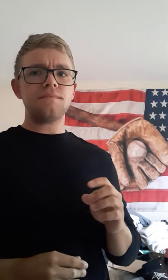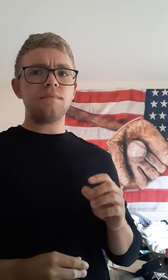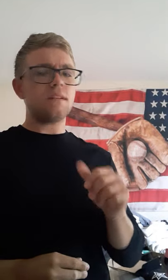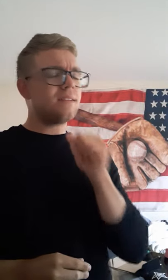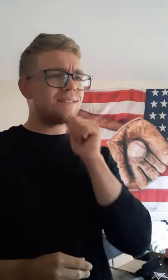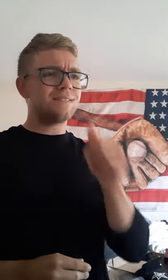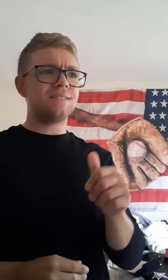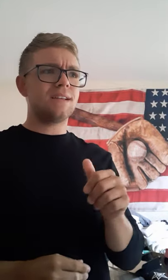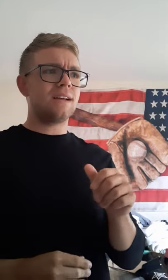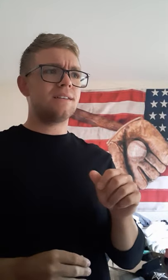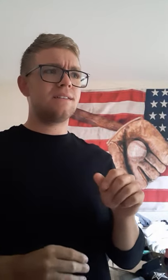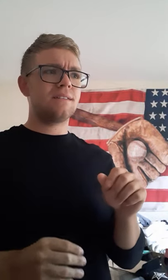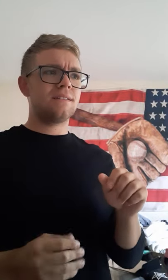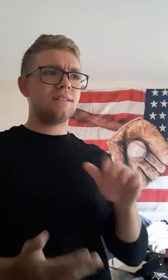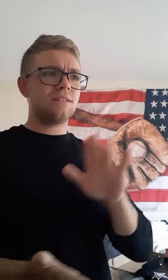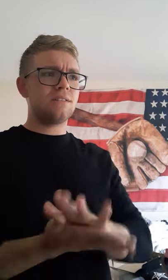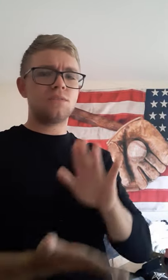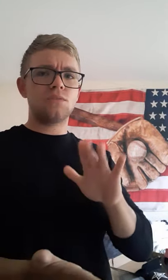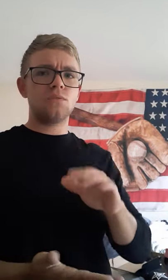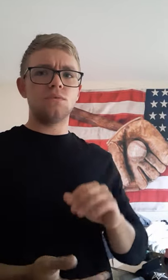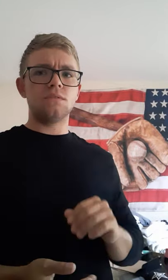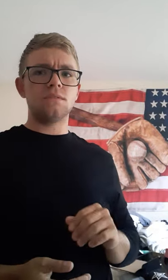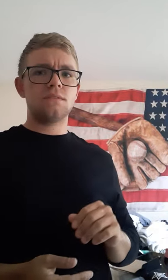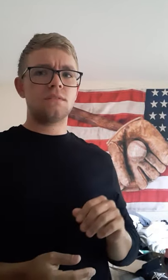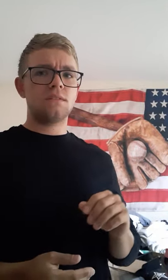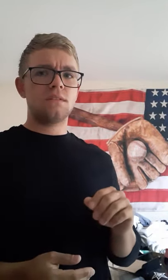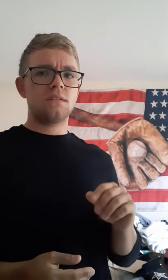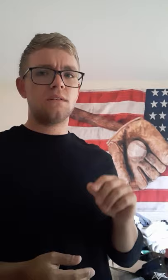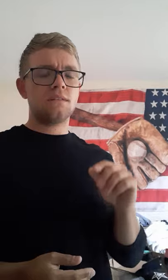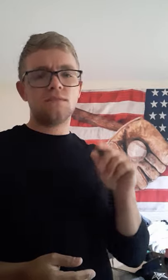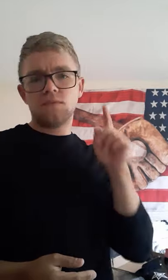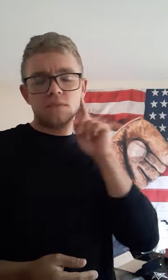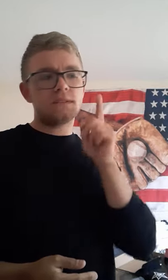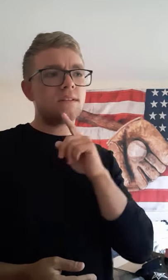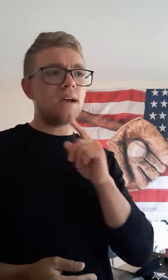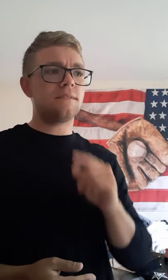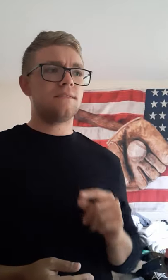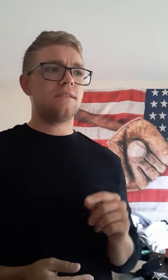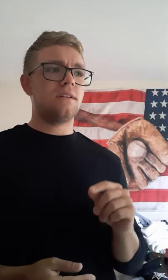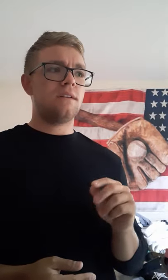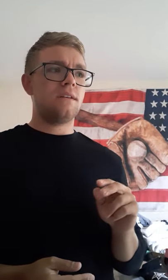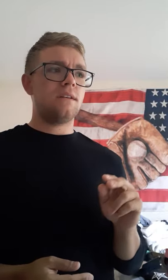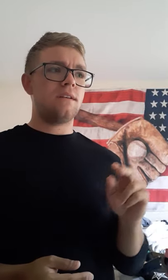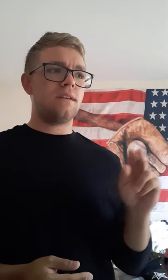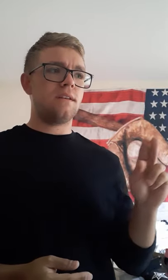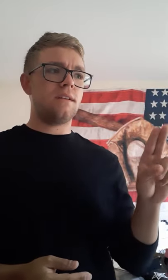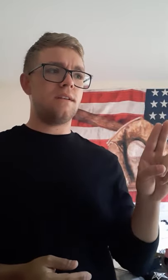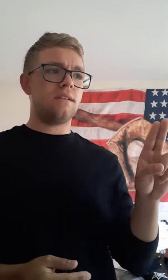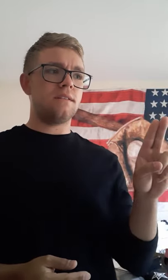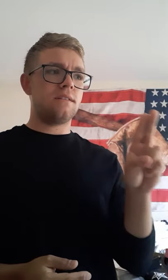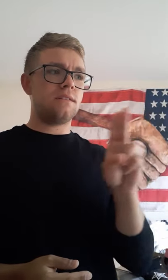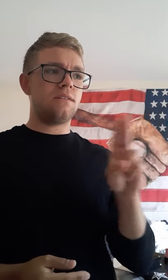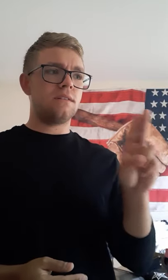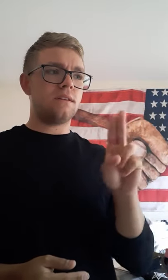Not schools for deaf in the United